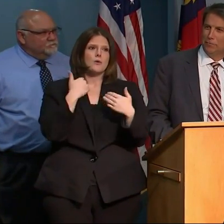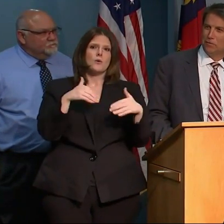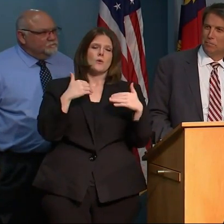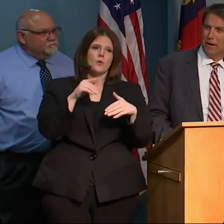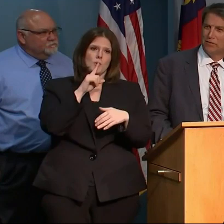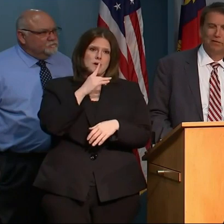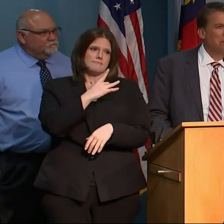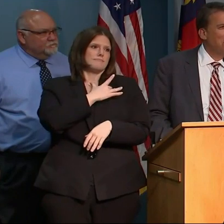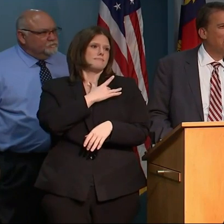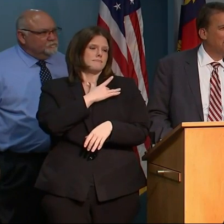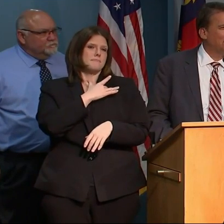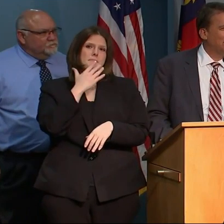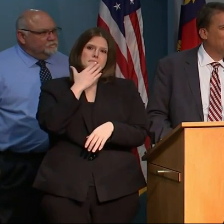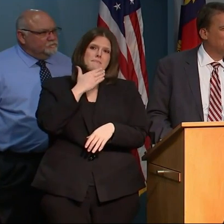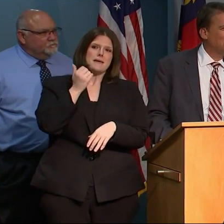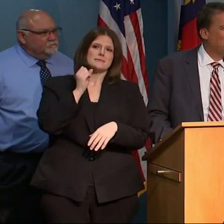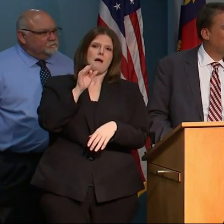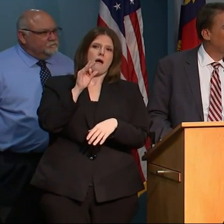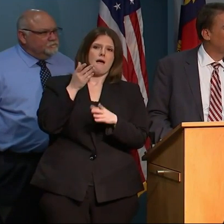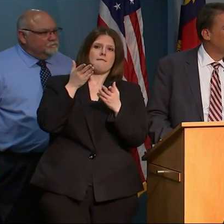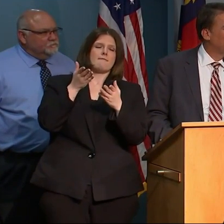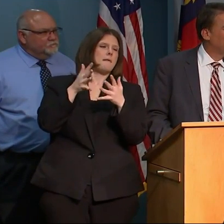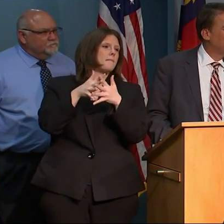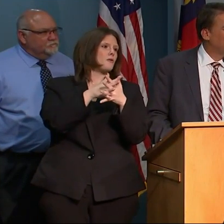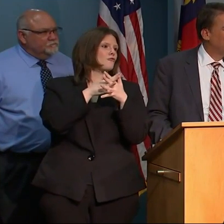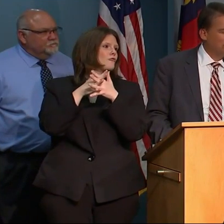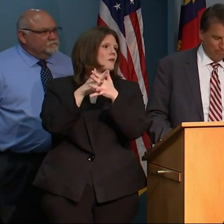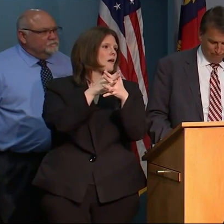It was the best of America that we saw.